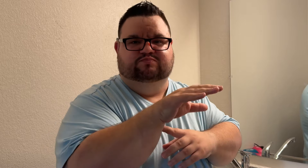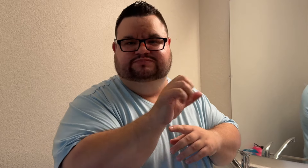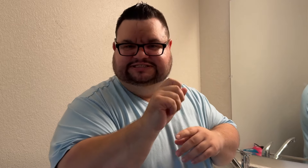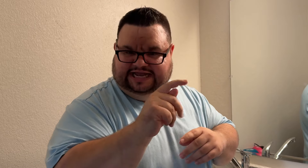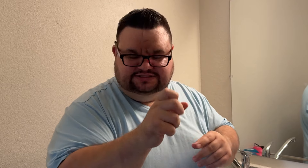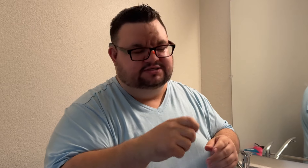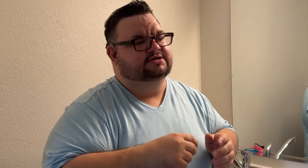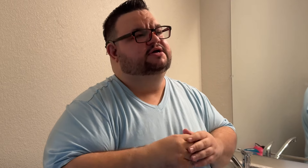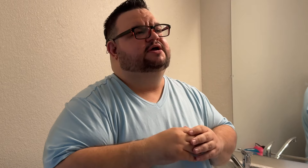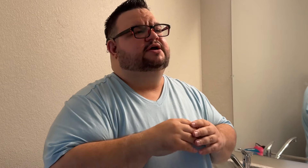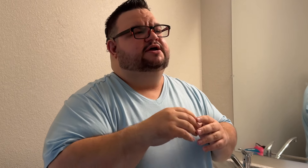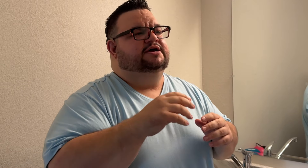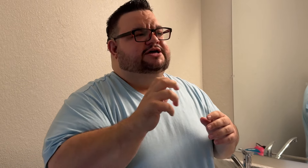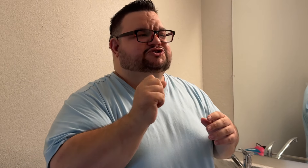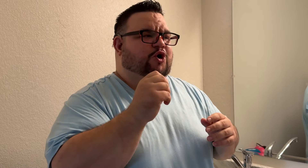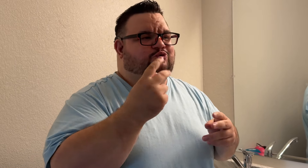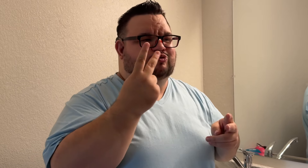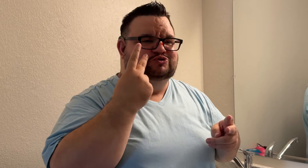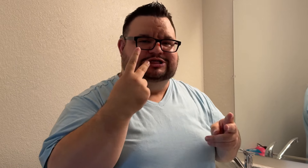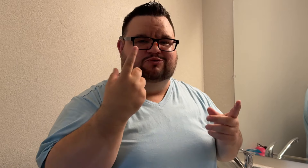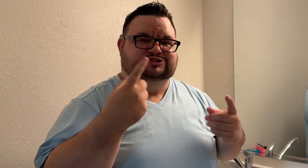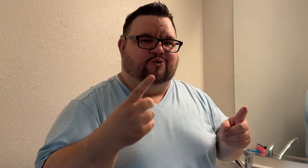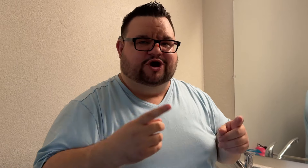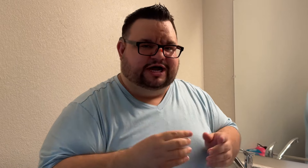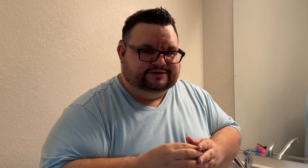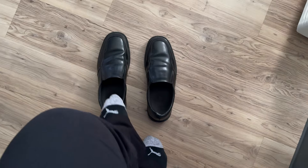site. So, we'll see what's going on.